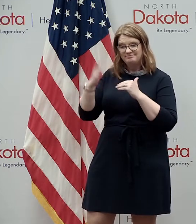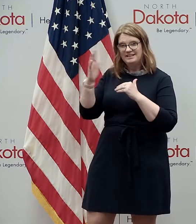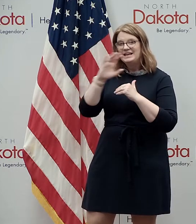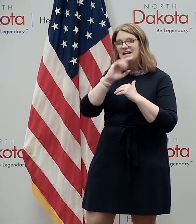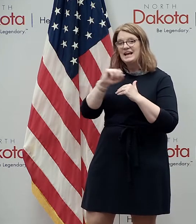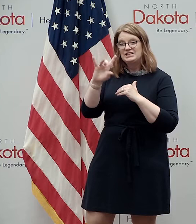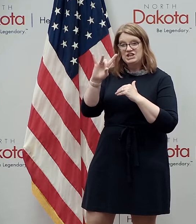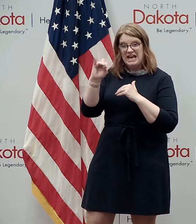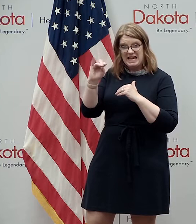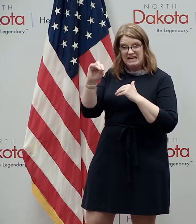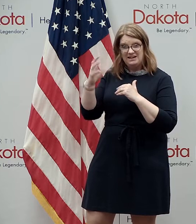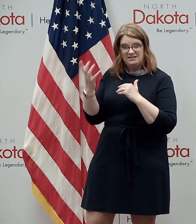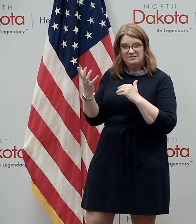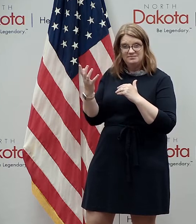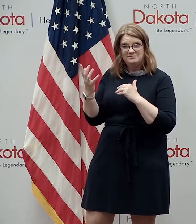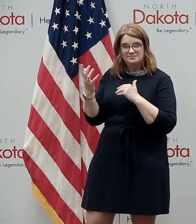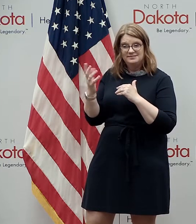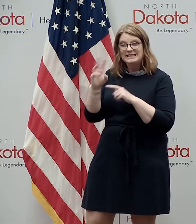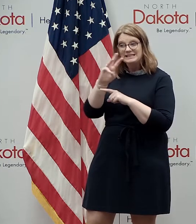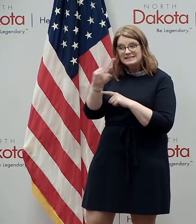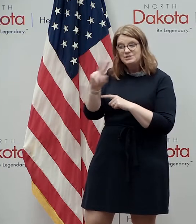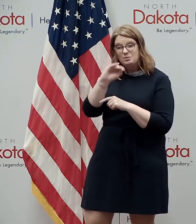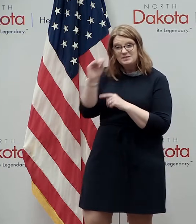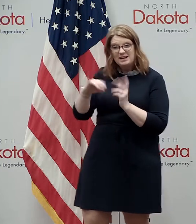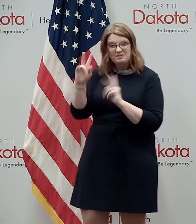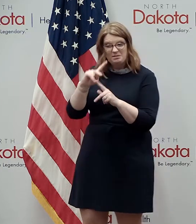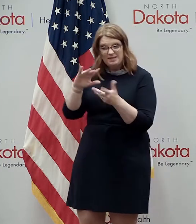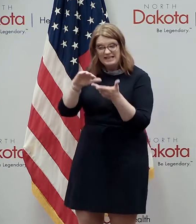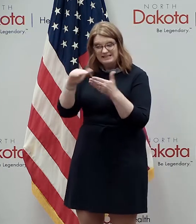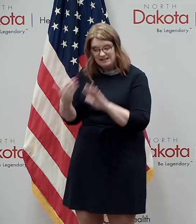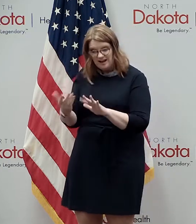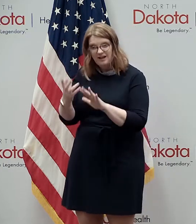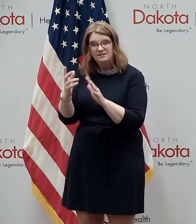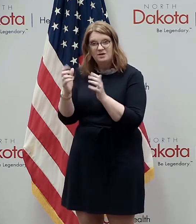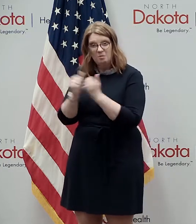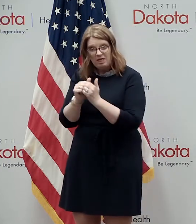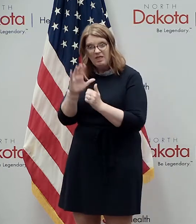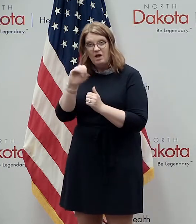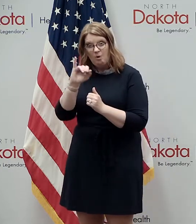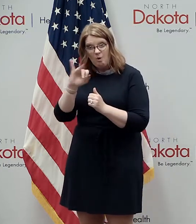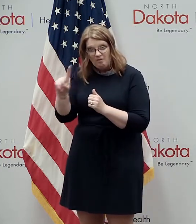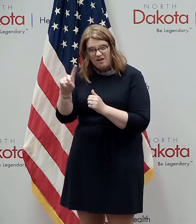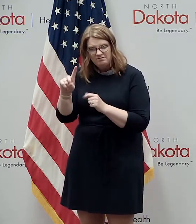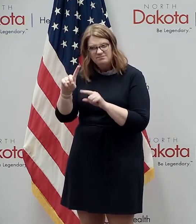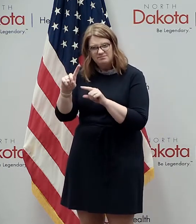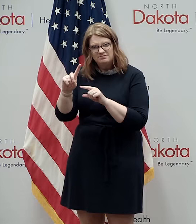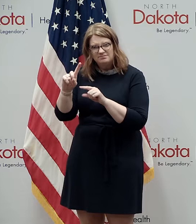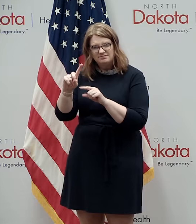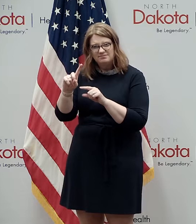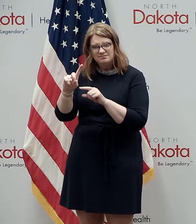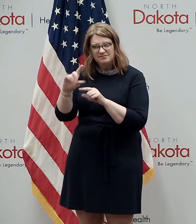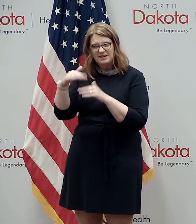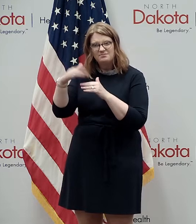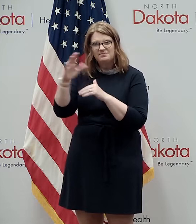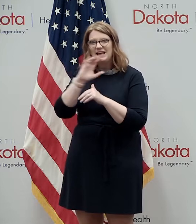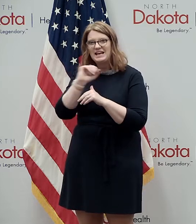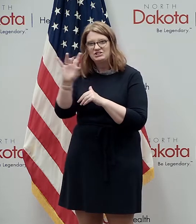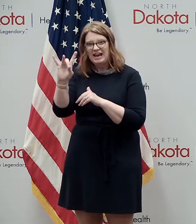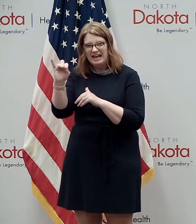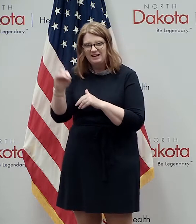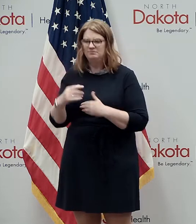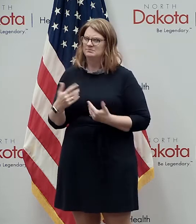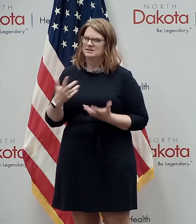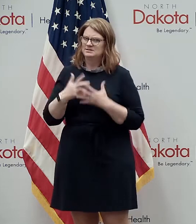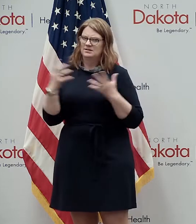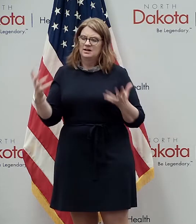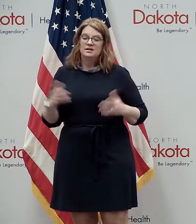80 or over and that's why it's important for you to know your status particularly if you're young and healthy we appreciate that a lot